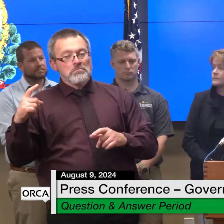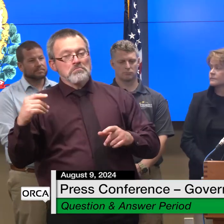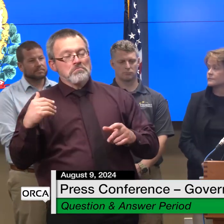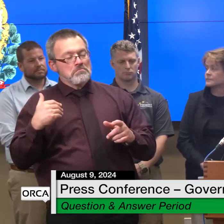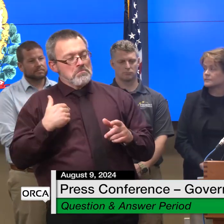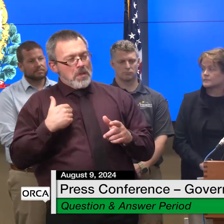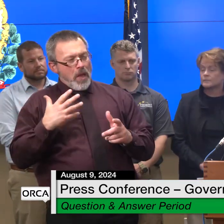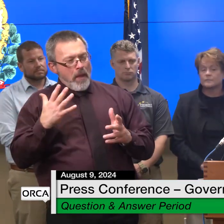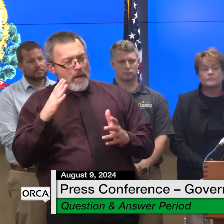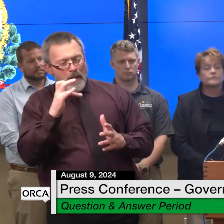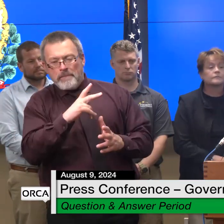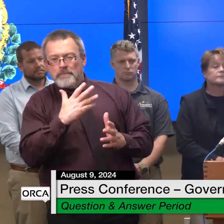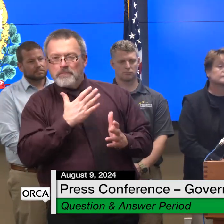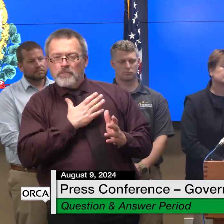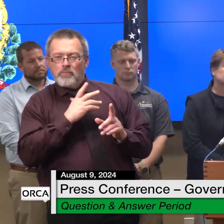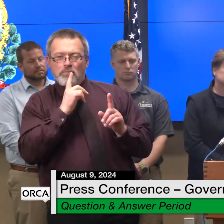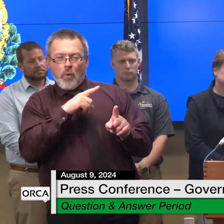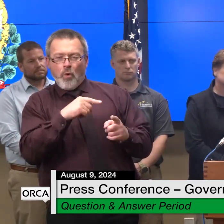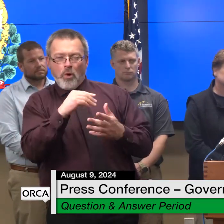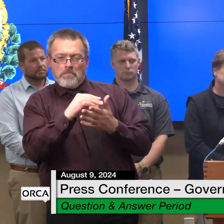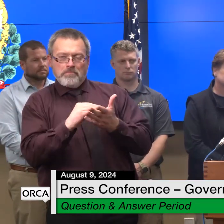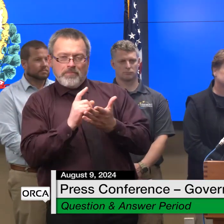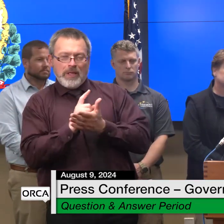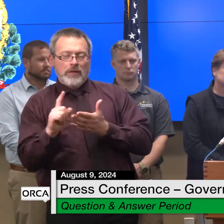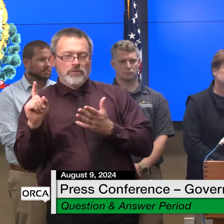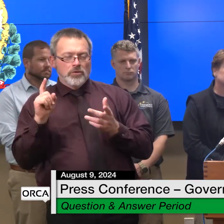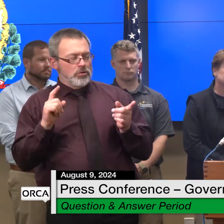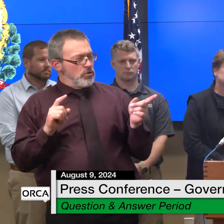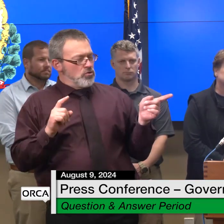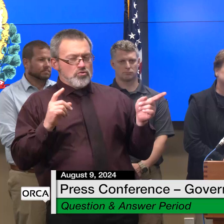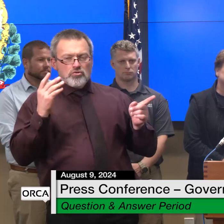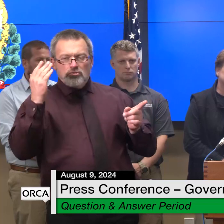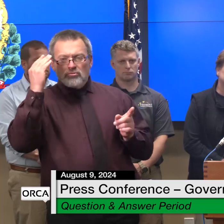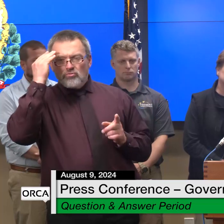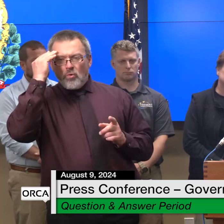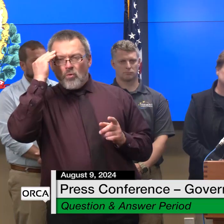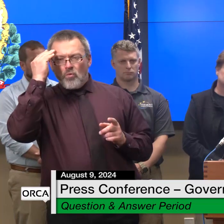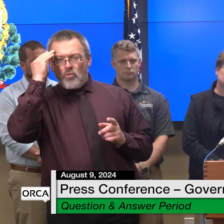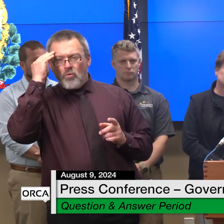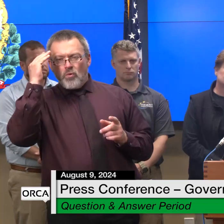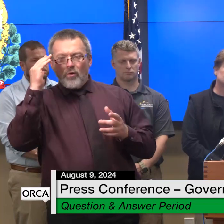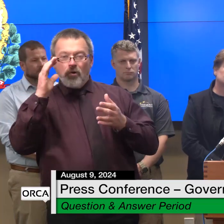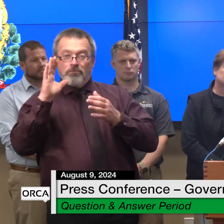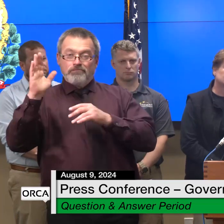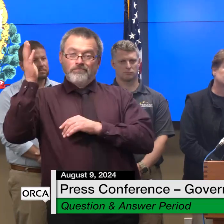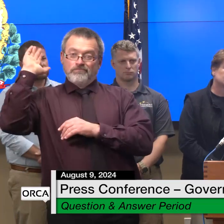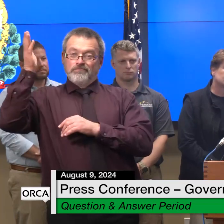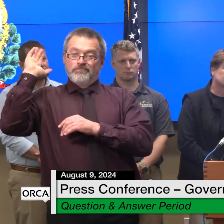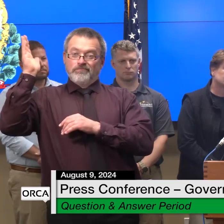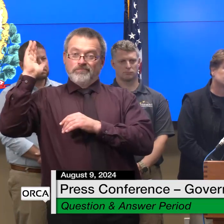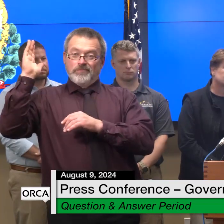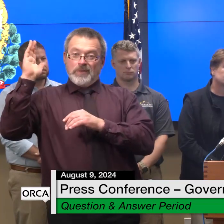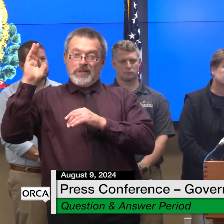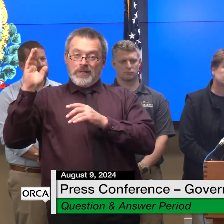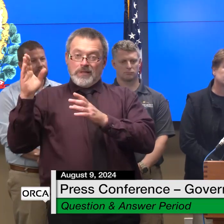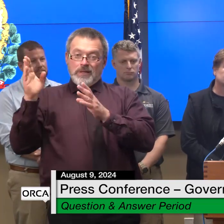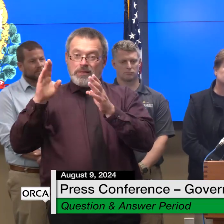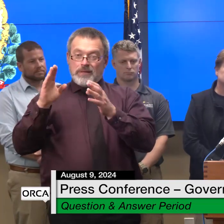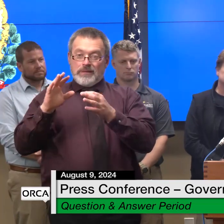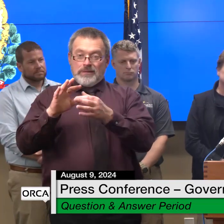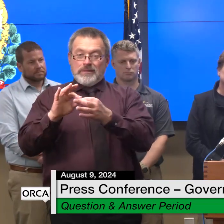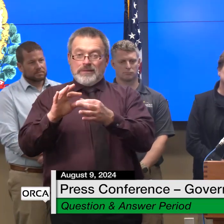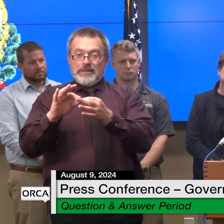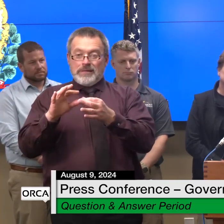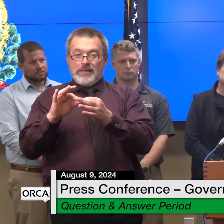but i'm wondering if you were aware that the house speaker issued verbal and written reprimands to the lieutenant governor